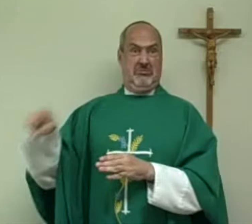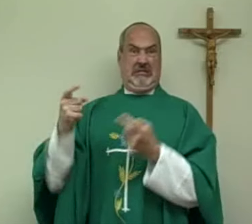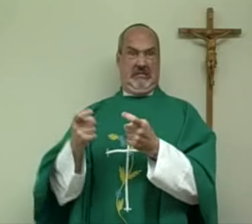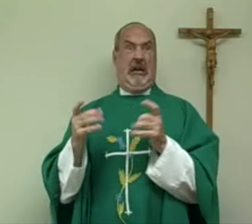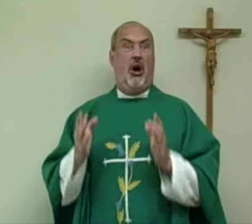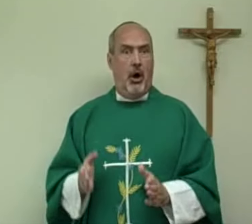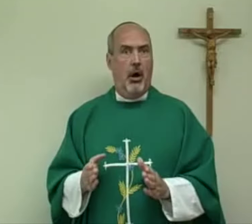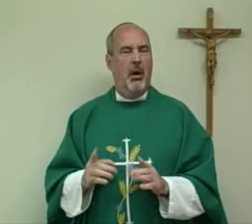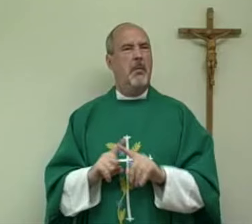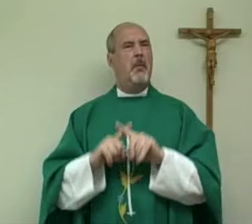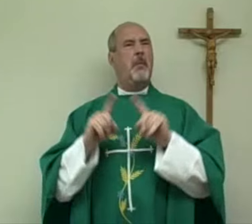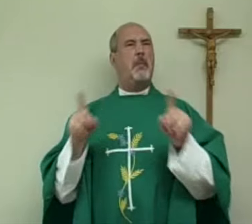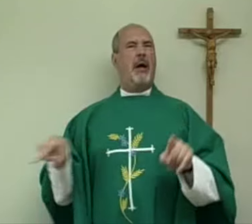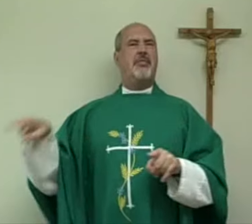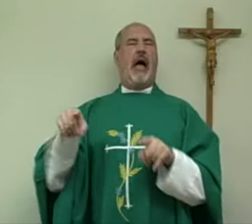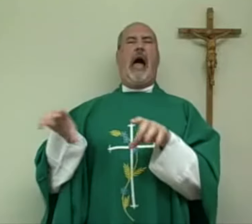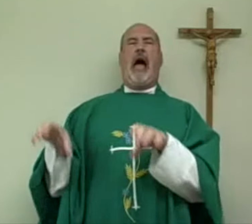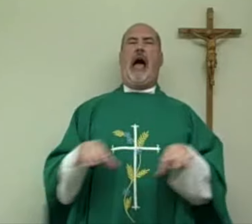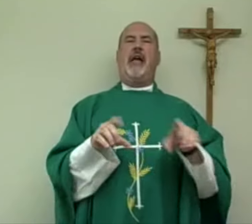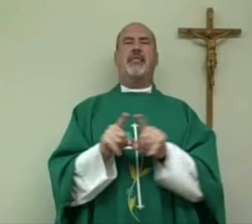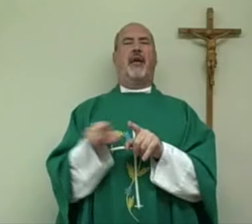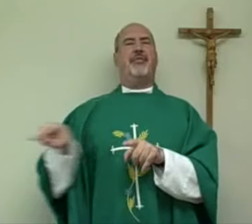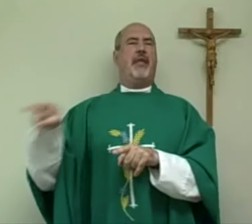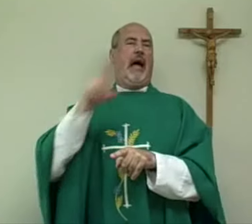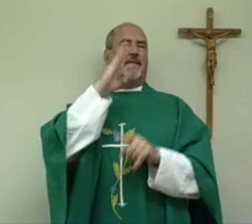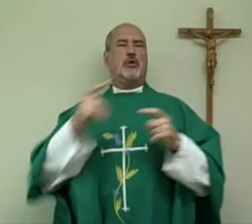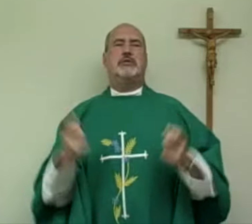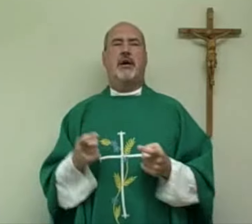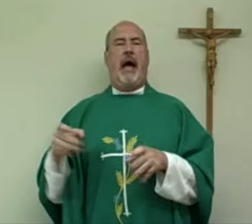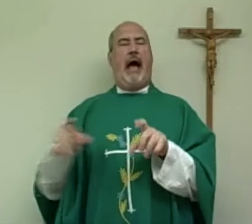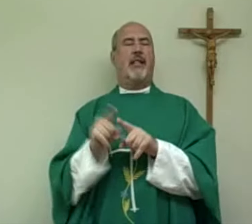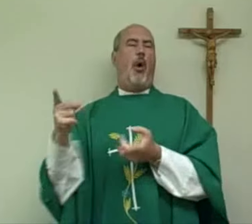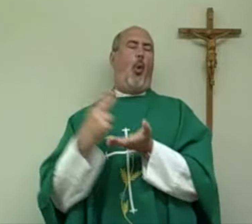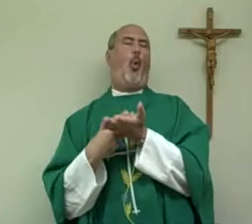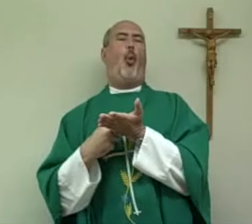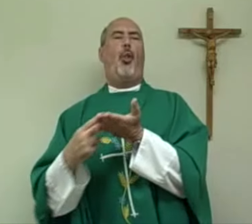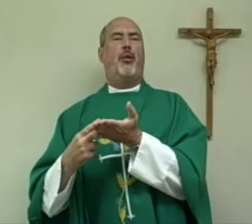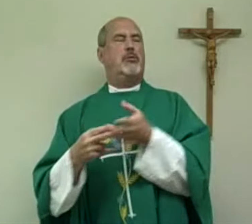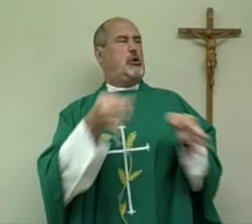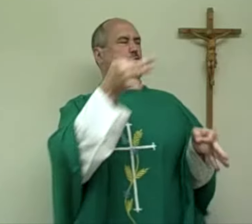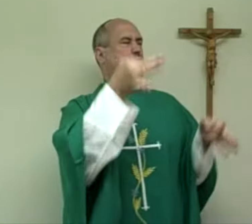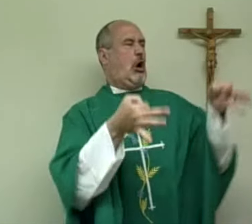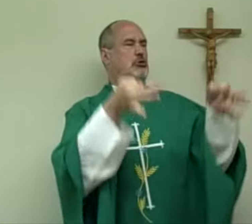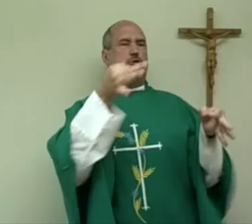who are also sinners, were ignorant of their sin,